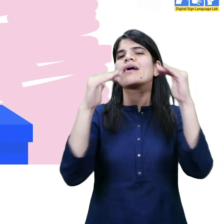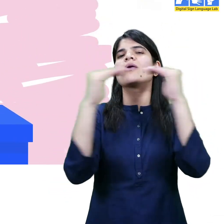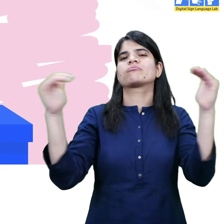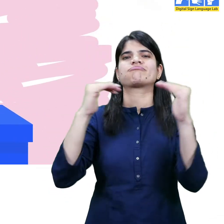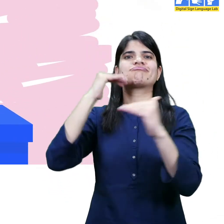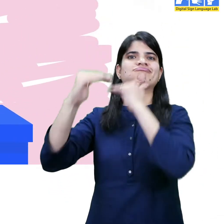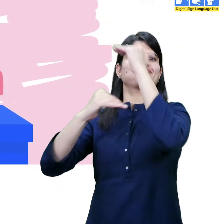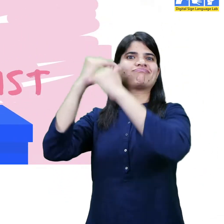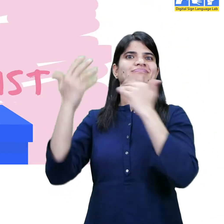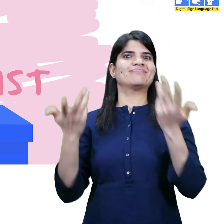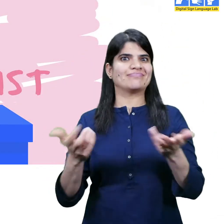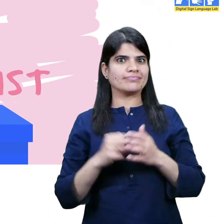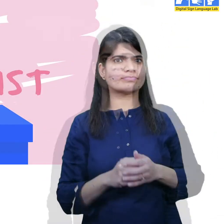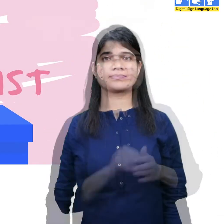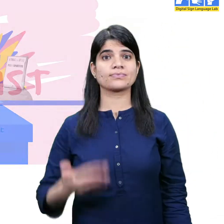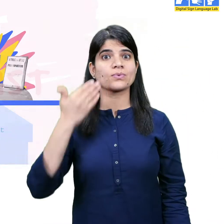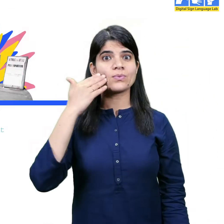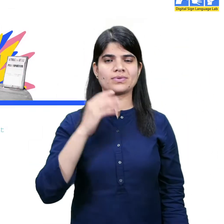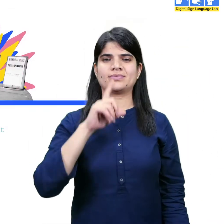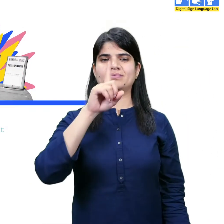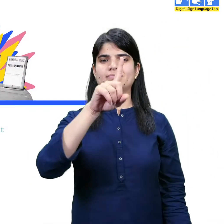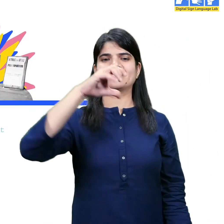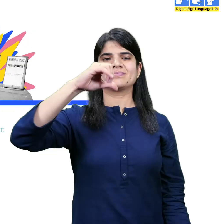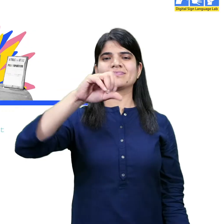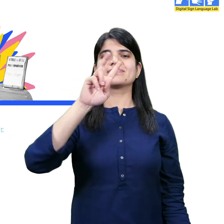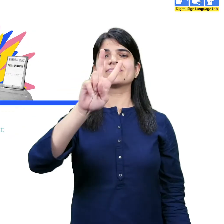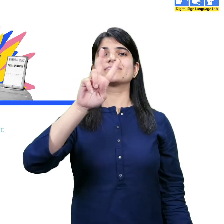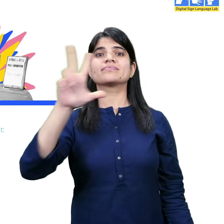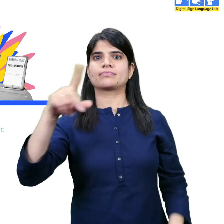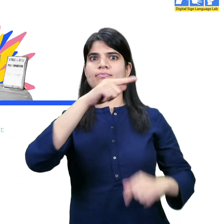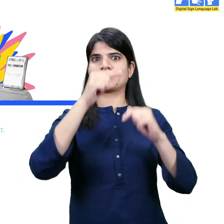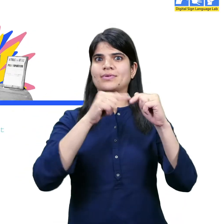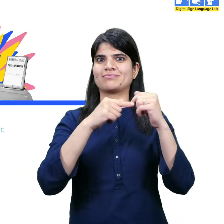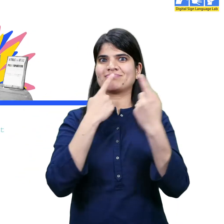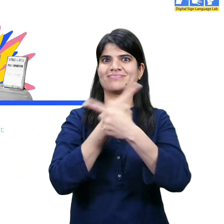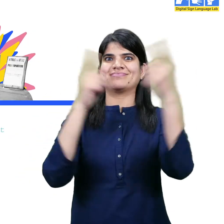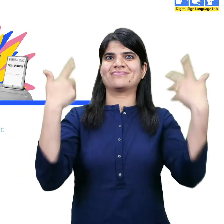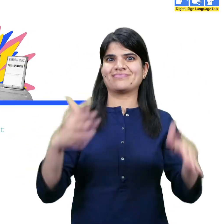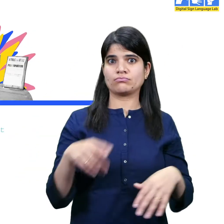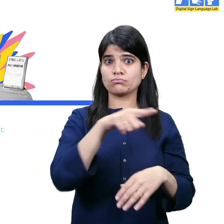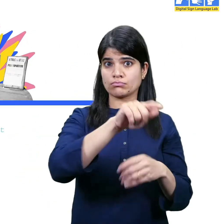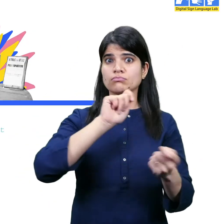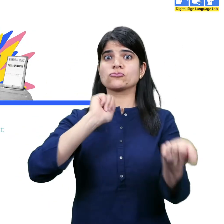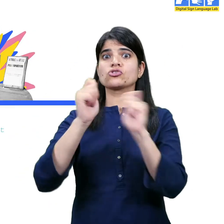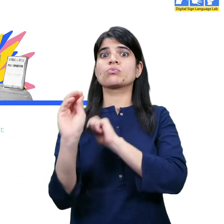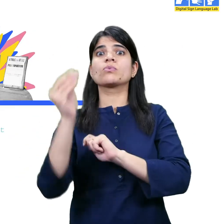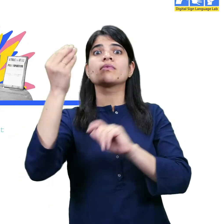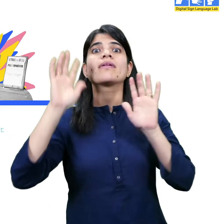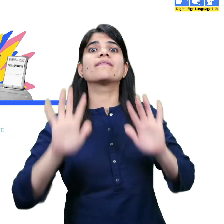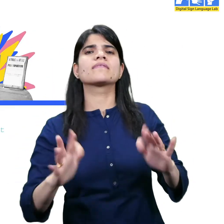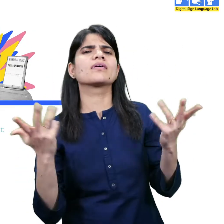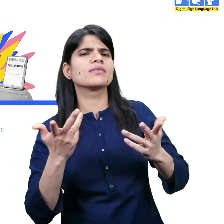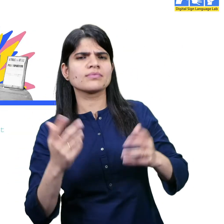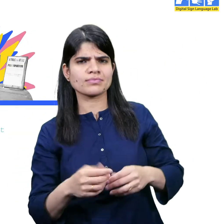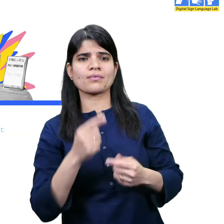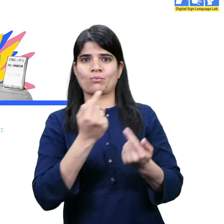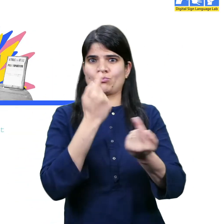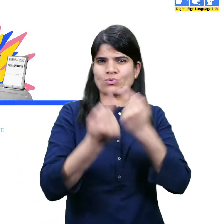develop in a way that benefits everyone. Once women were able to vote, the ball began rolling on other rights like